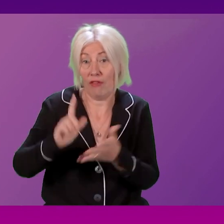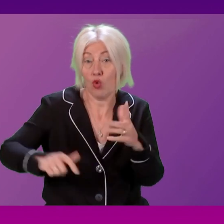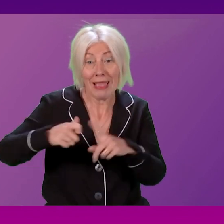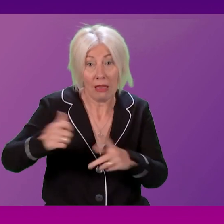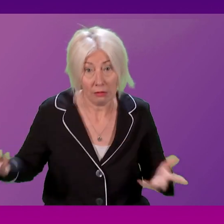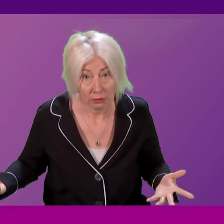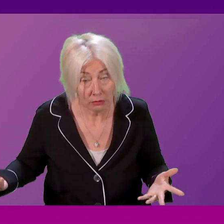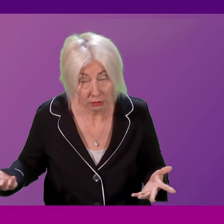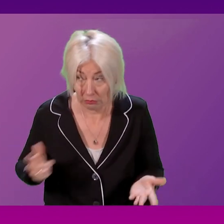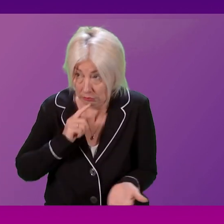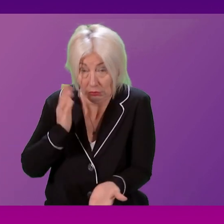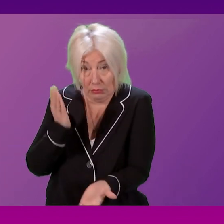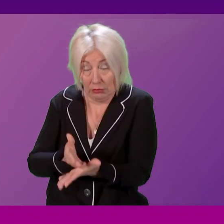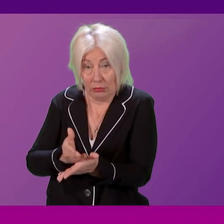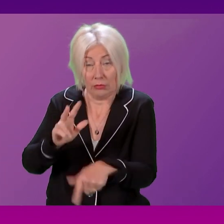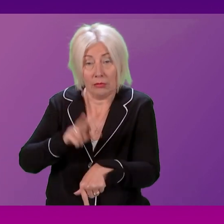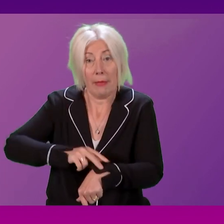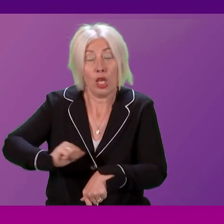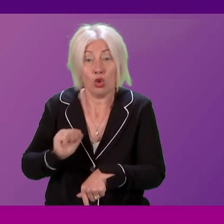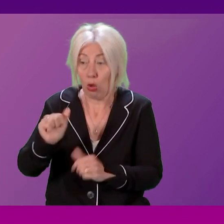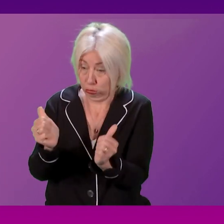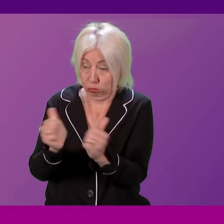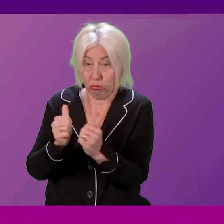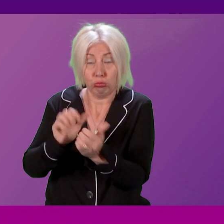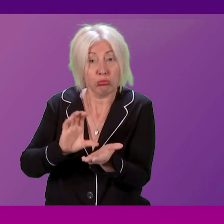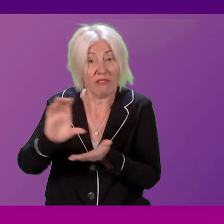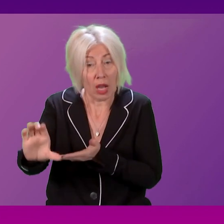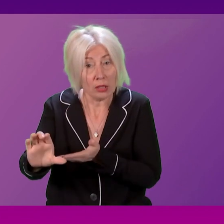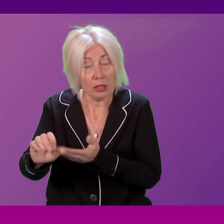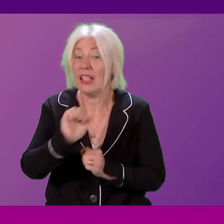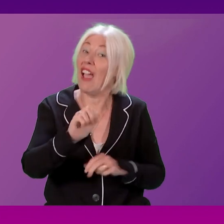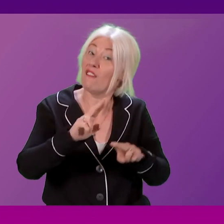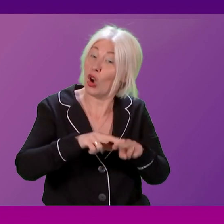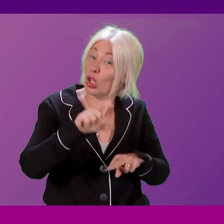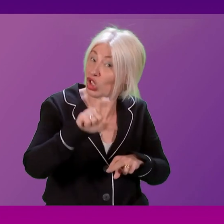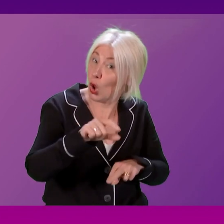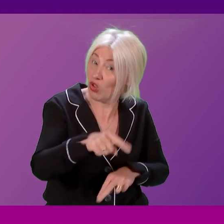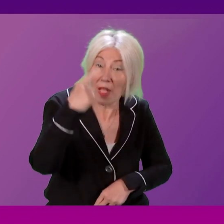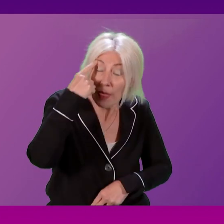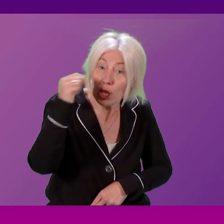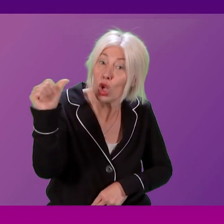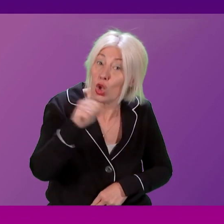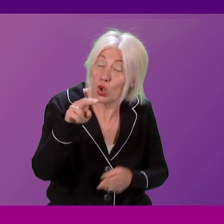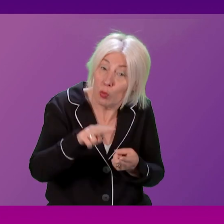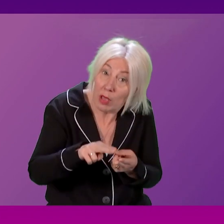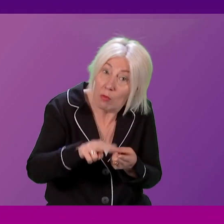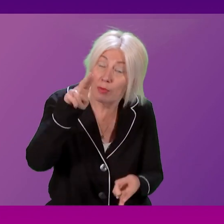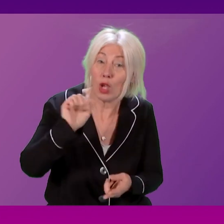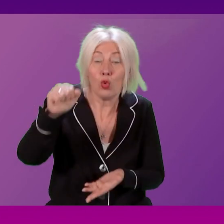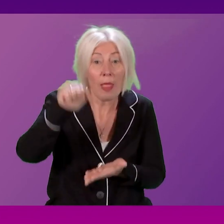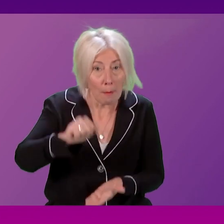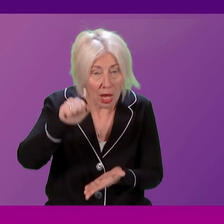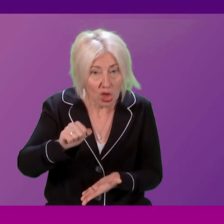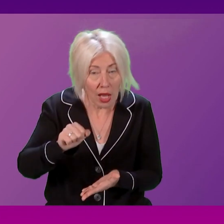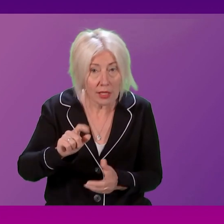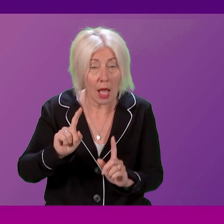So we are making sure that Police Scotland is appropriately funded. If Faisal Chowdhury thinks that there should be an increase to the budget, what he